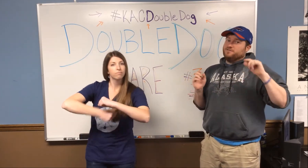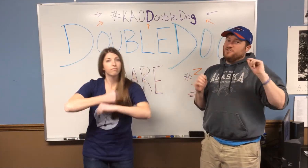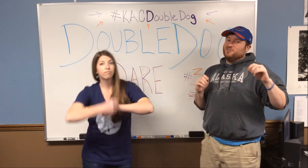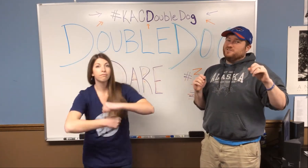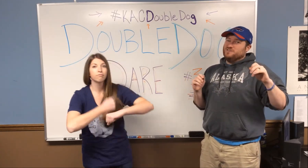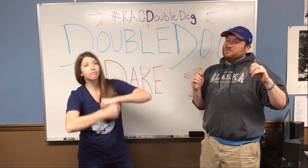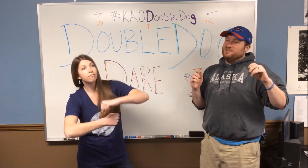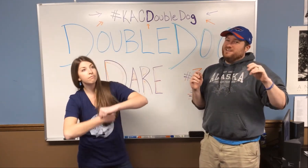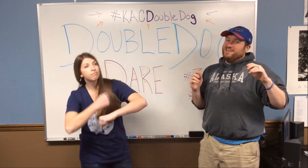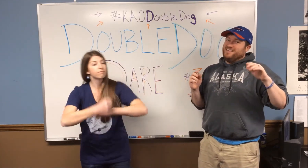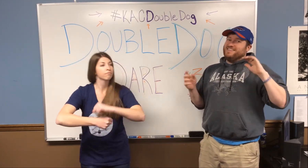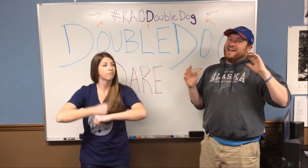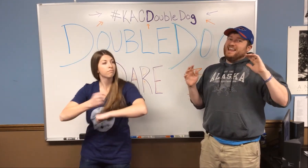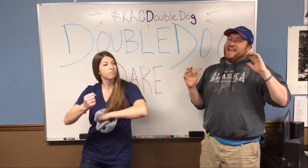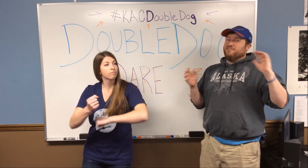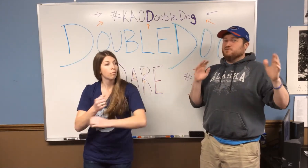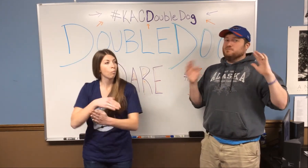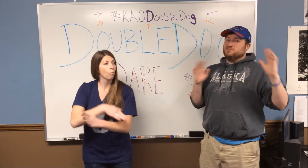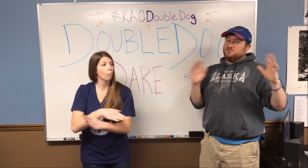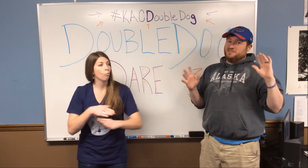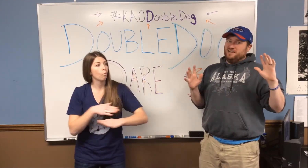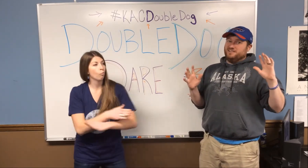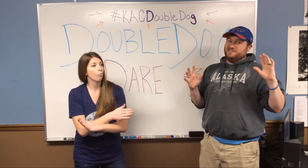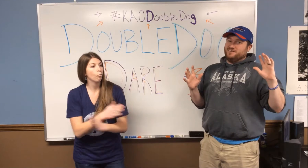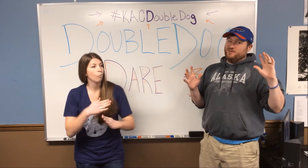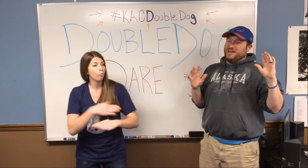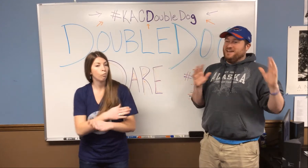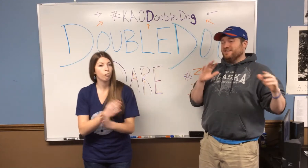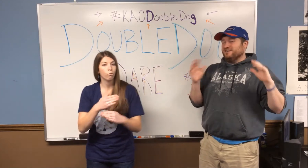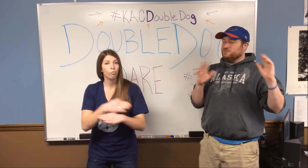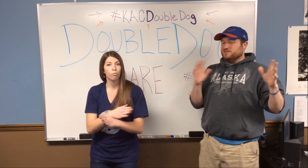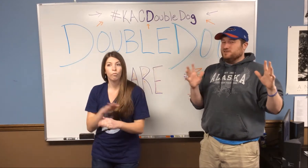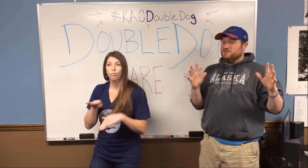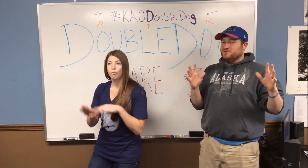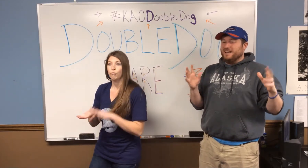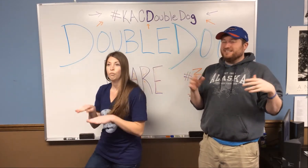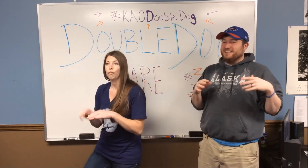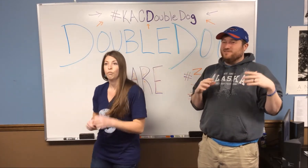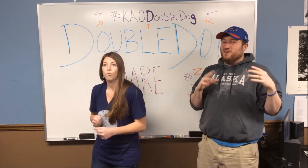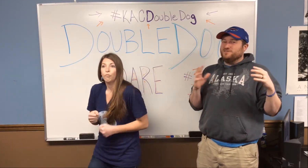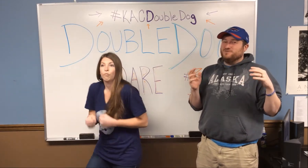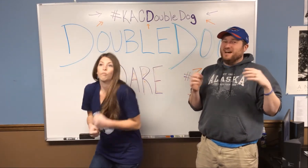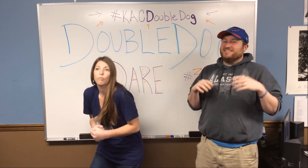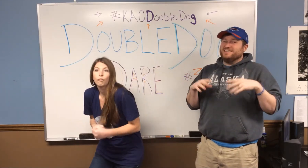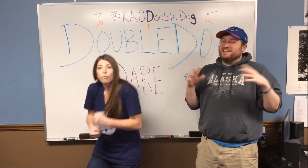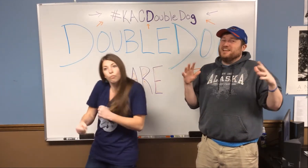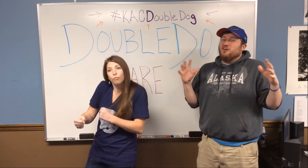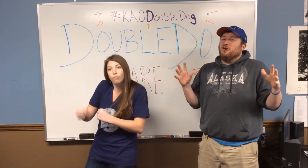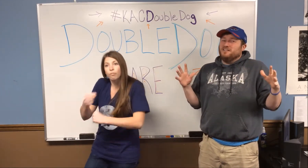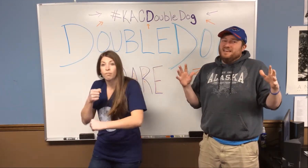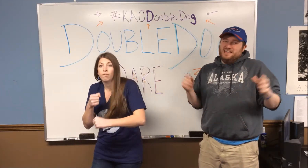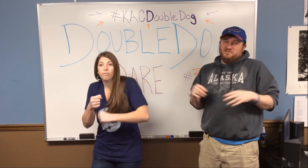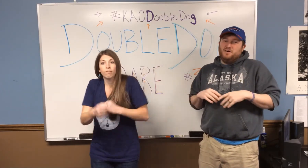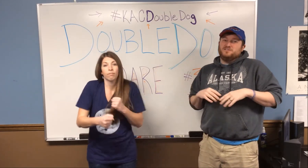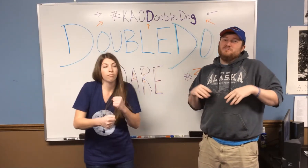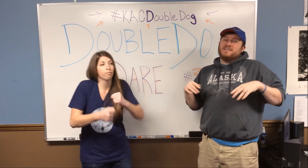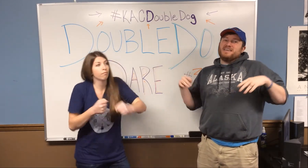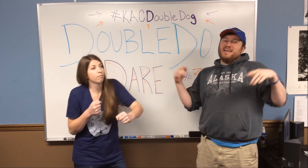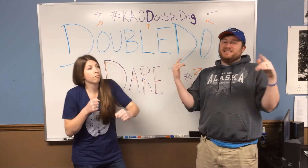for those of you that have some musical talents. Okay? And this is what it's going to do. Actually, it involves you not singing at all. It involves you making a